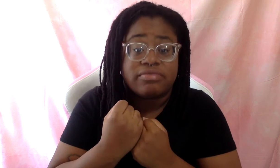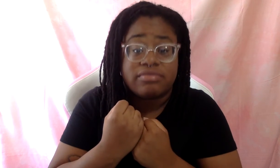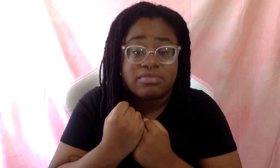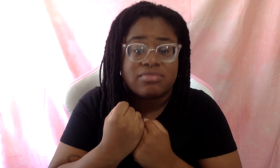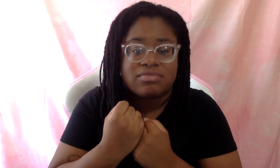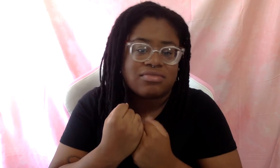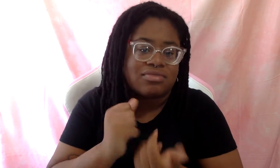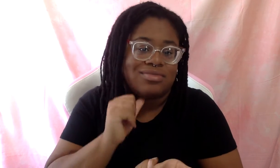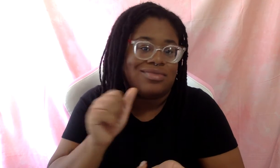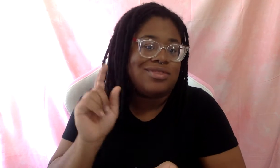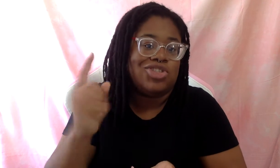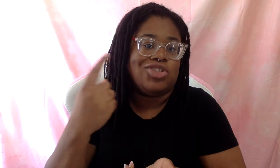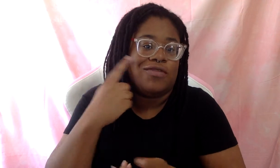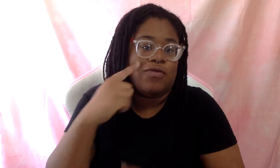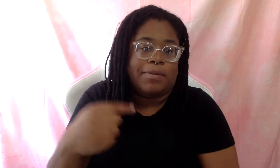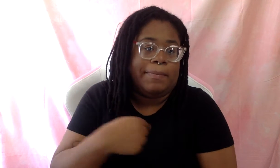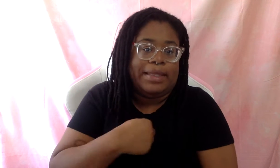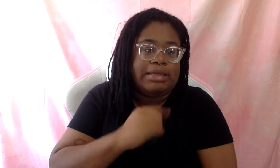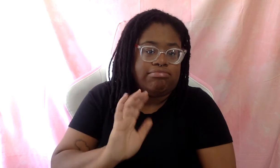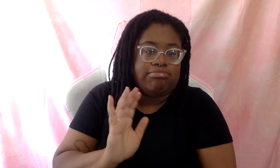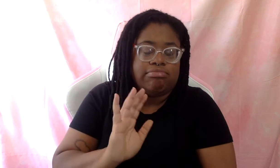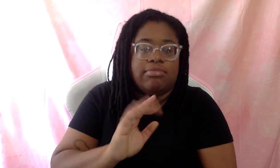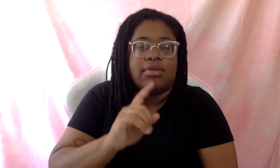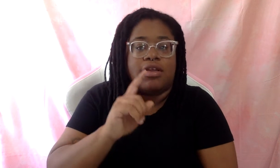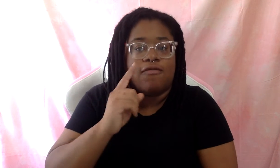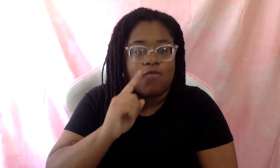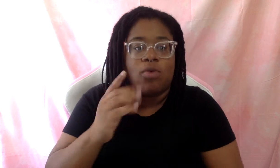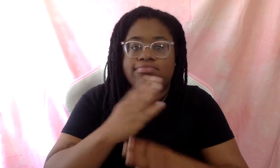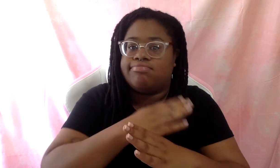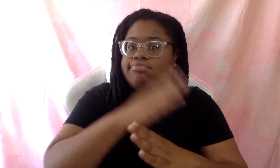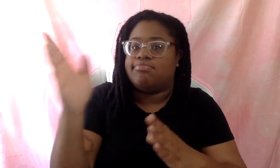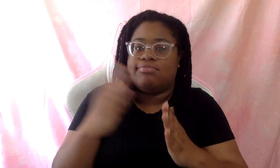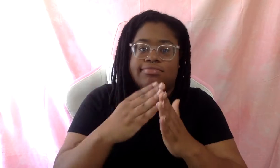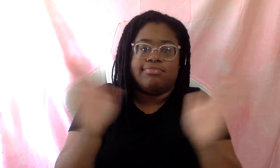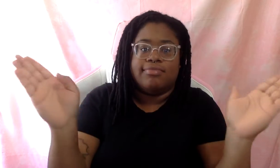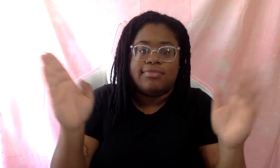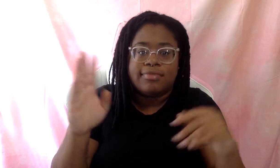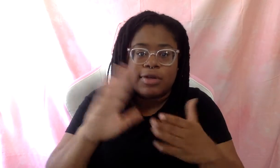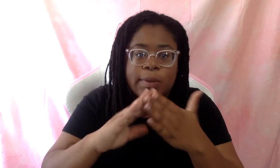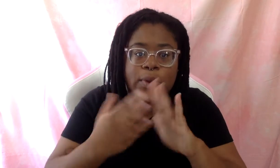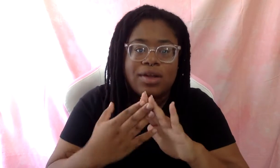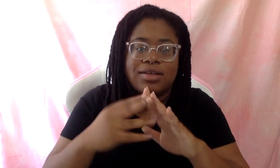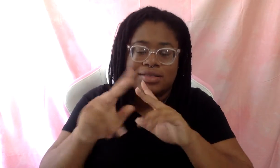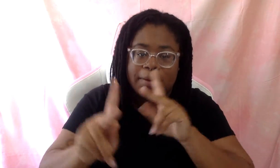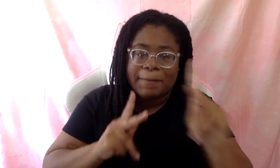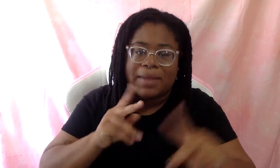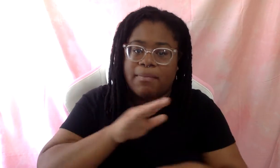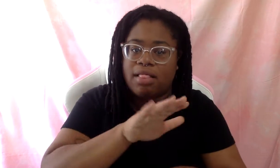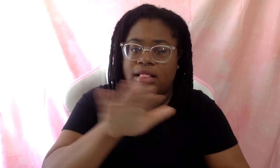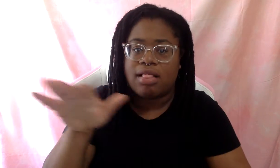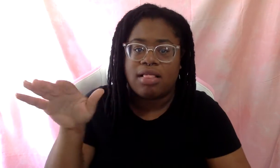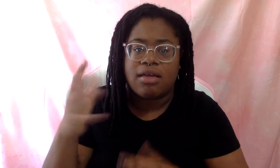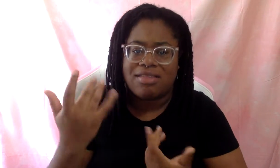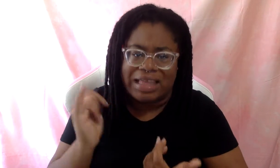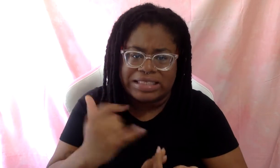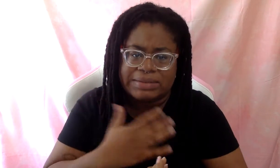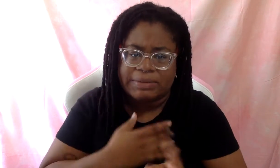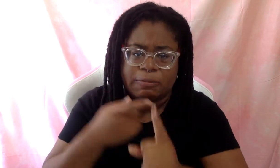I'm not just doing this for me. I'm doing this for a broad range of people. I speak out for a broad range of people. Um, but it is also